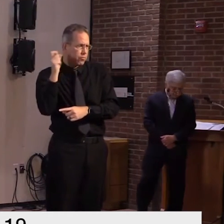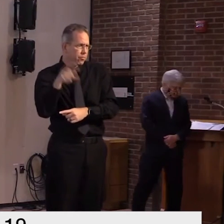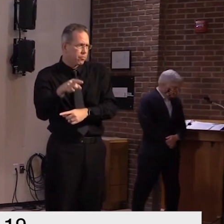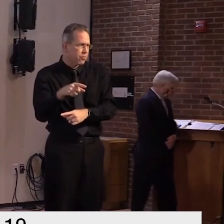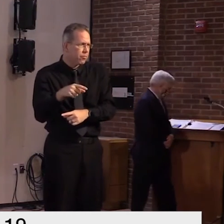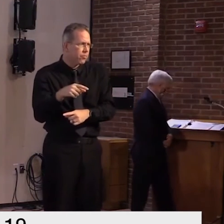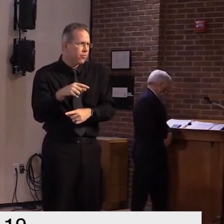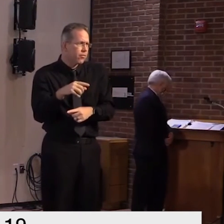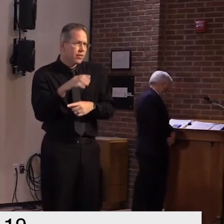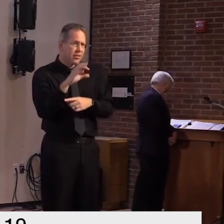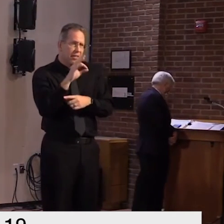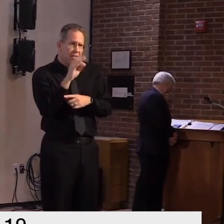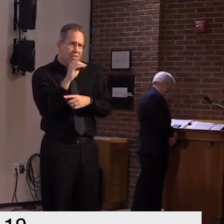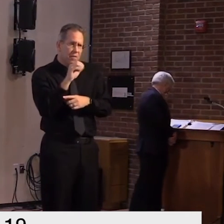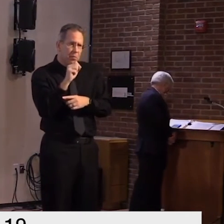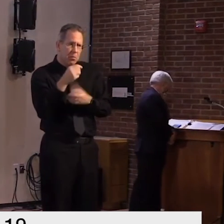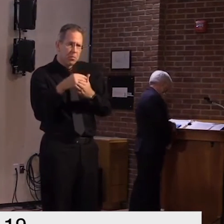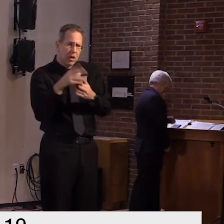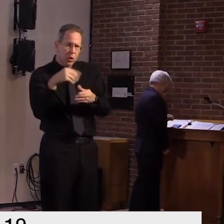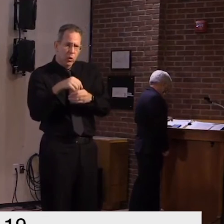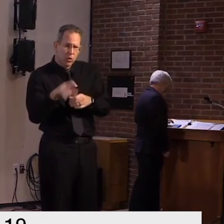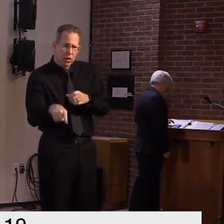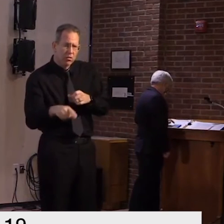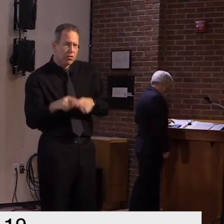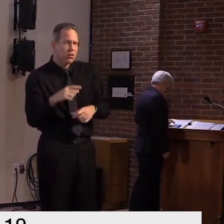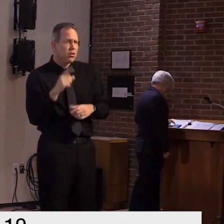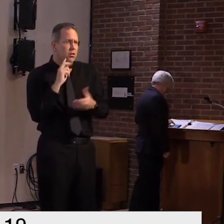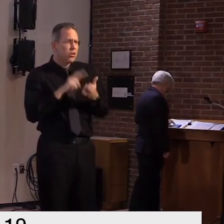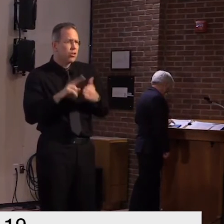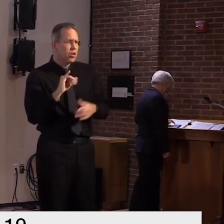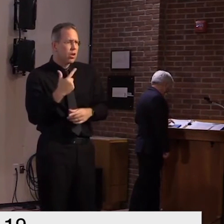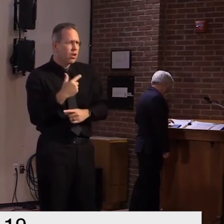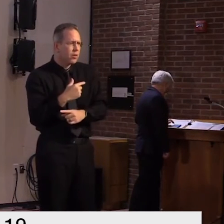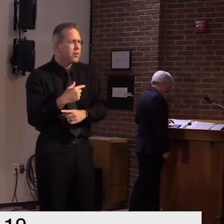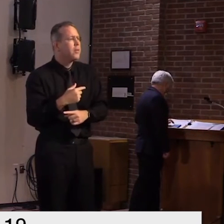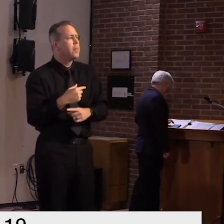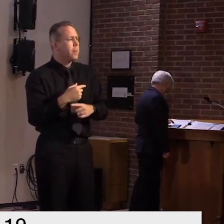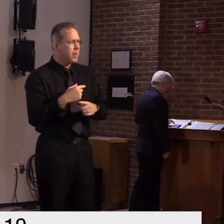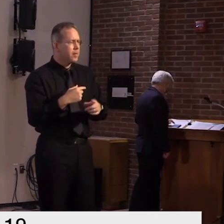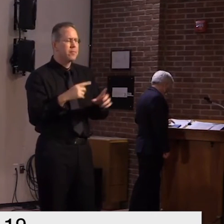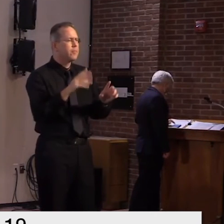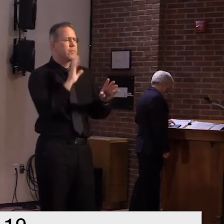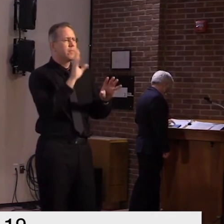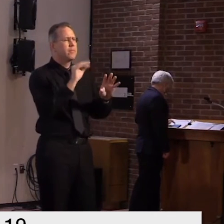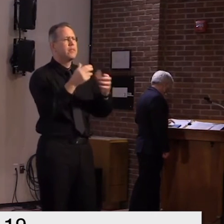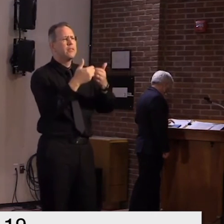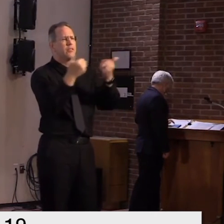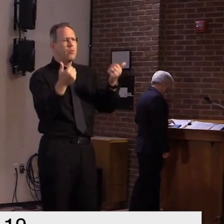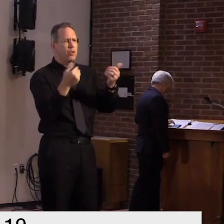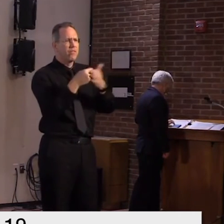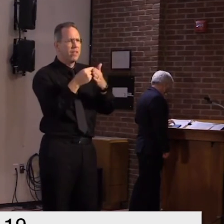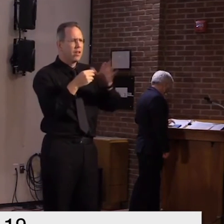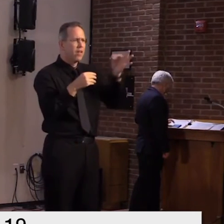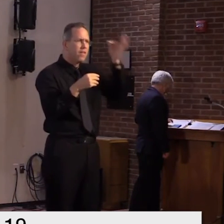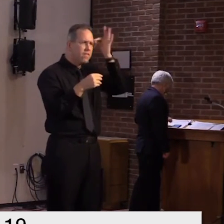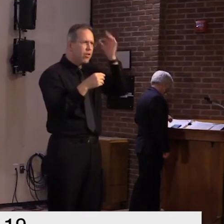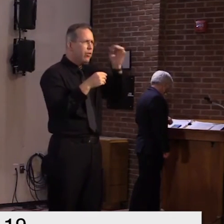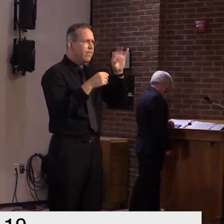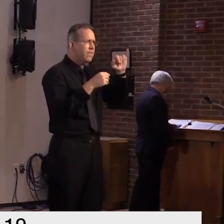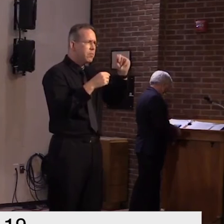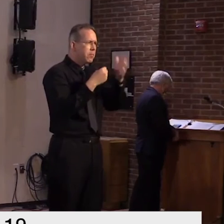by uh v-trans that will be put into fema for reimbursement uh with a fema application